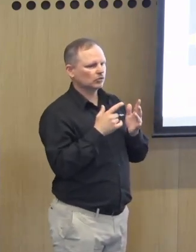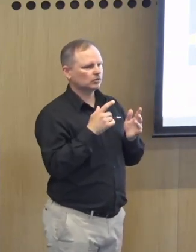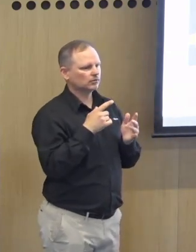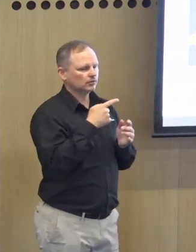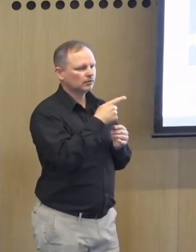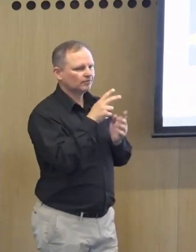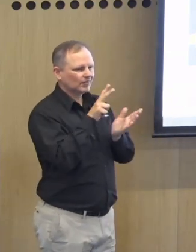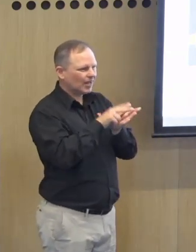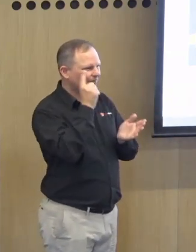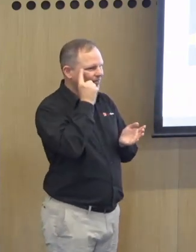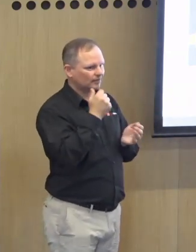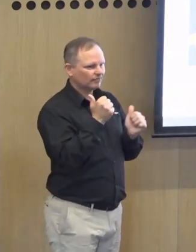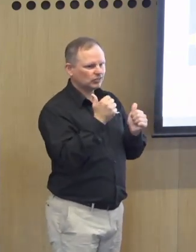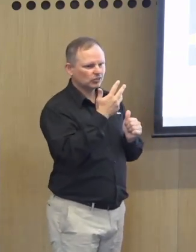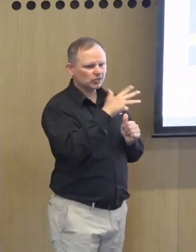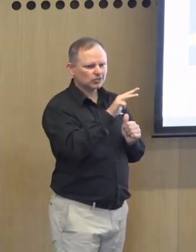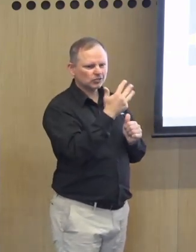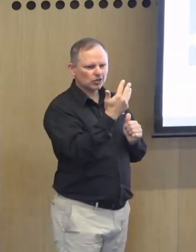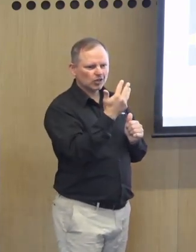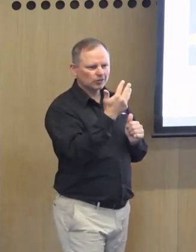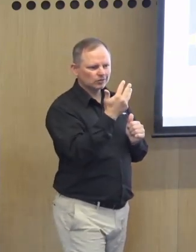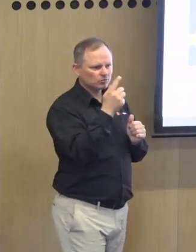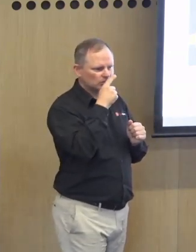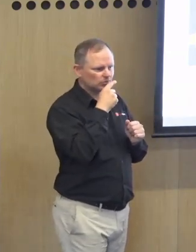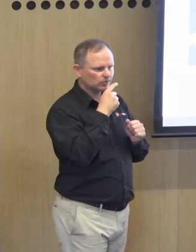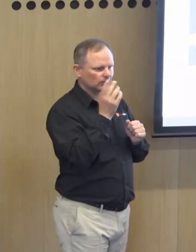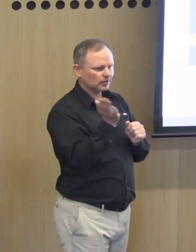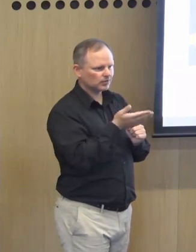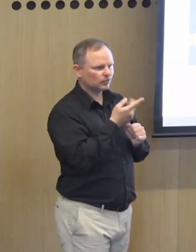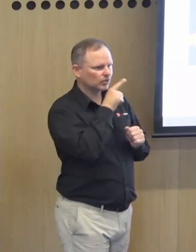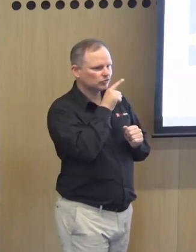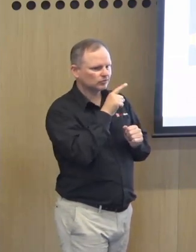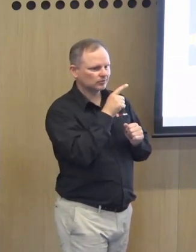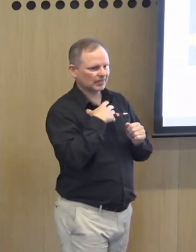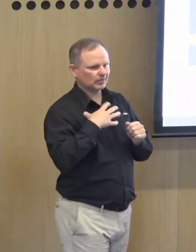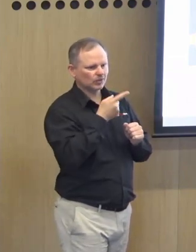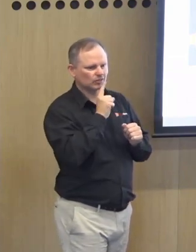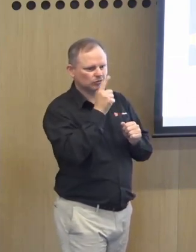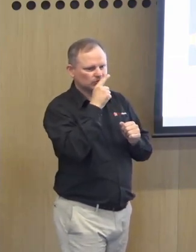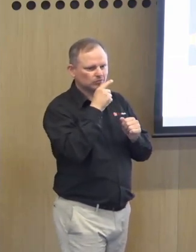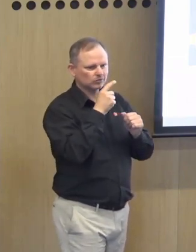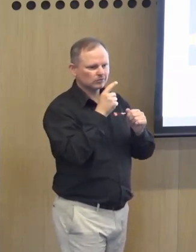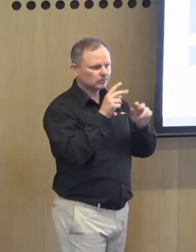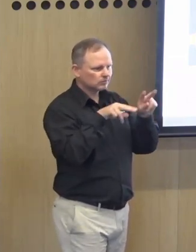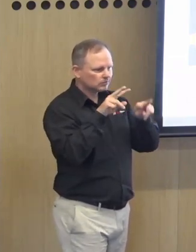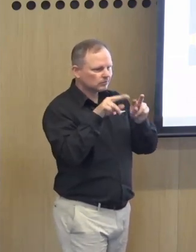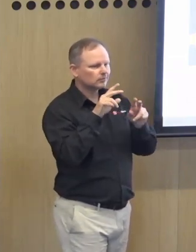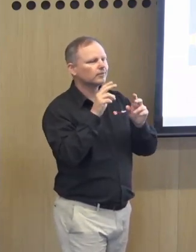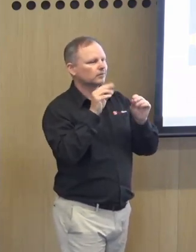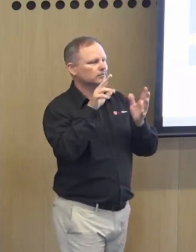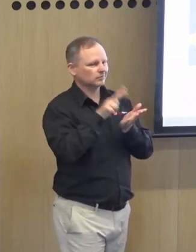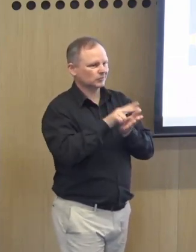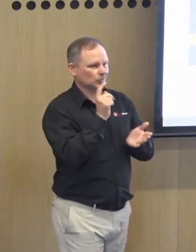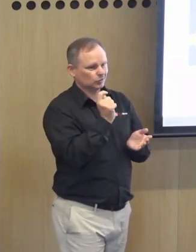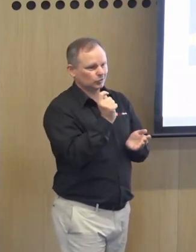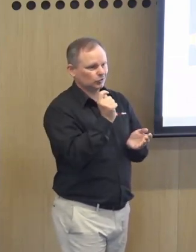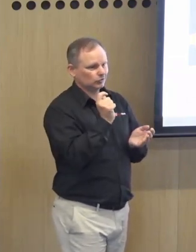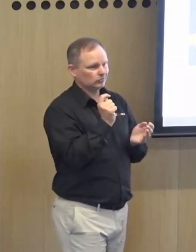ways that they may articulate themselves using language that is different of course 98 out of 100 people um you're